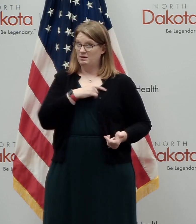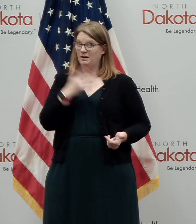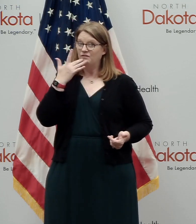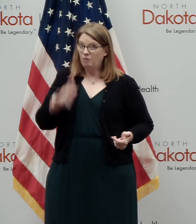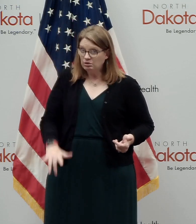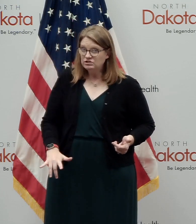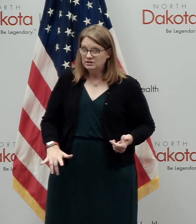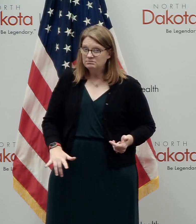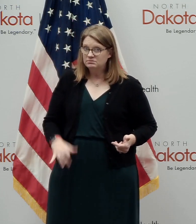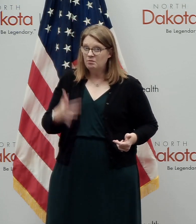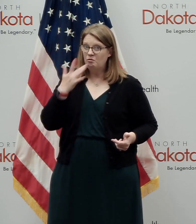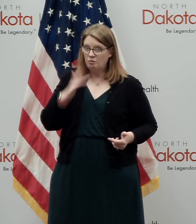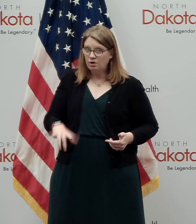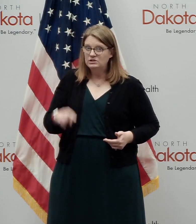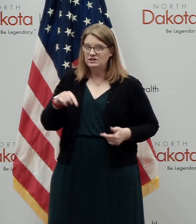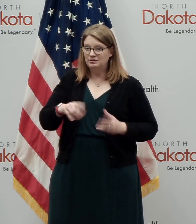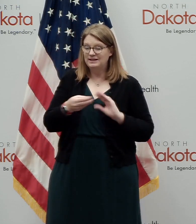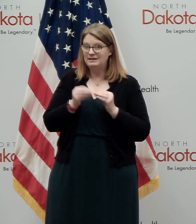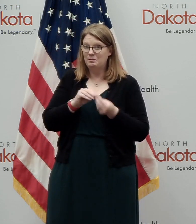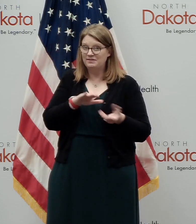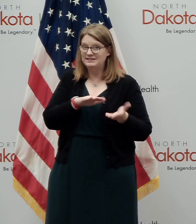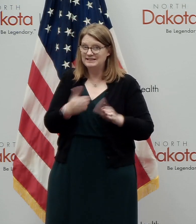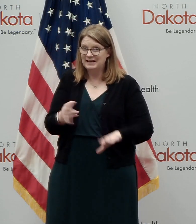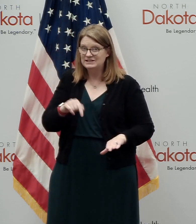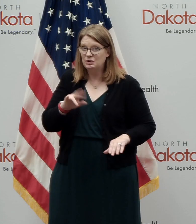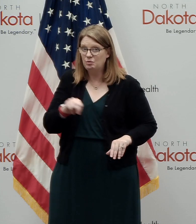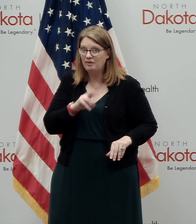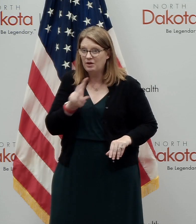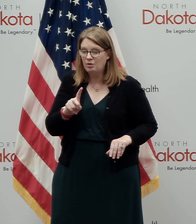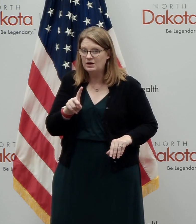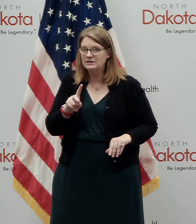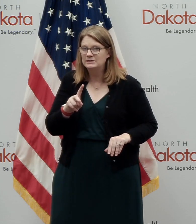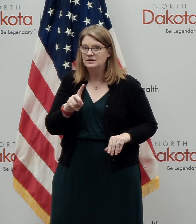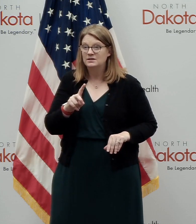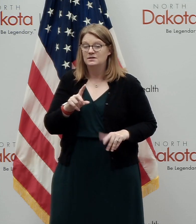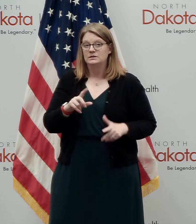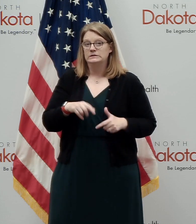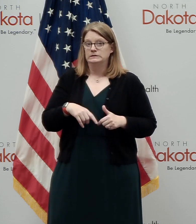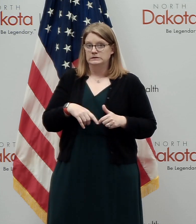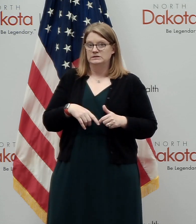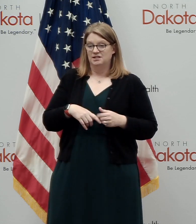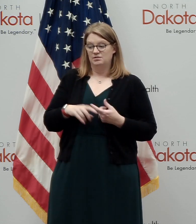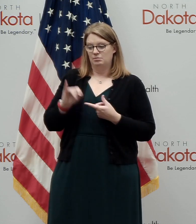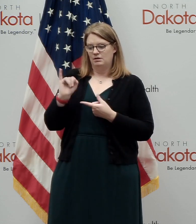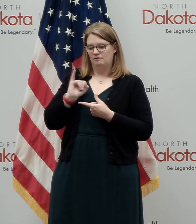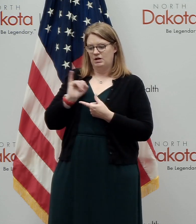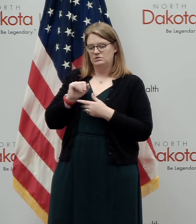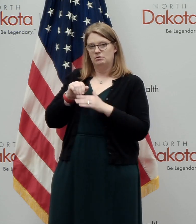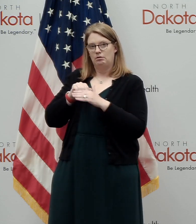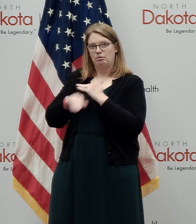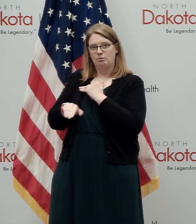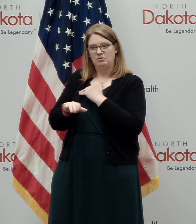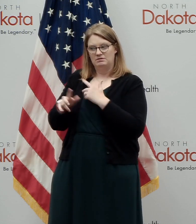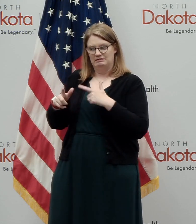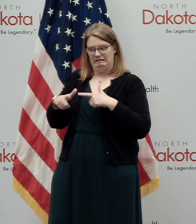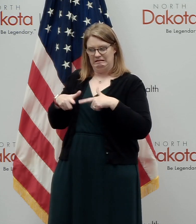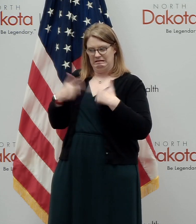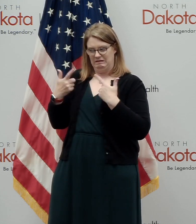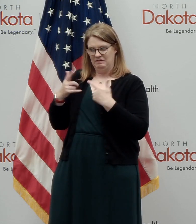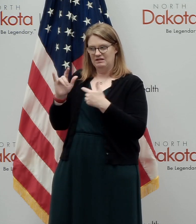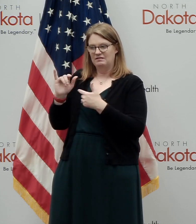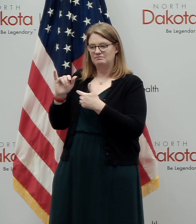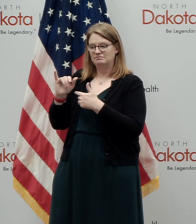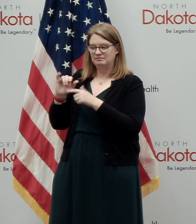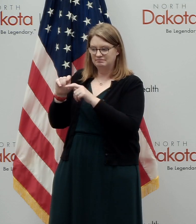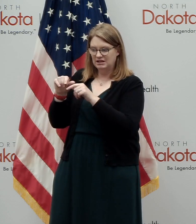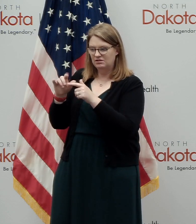fatalities here in North Dakota. But we know that where those numbers can start to rise is if infection gets into congregate living, like long